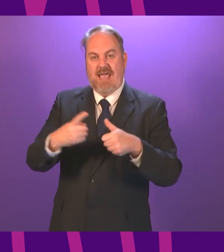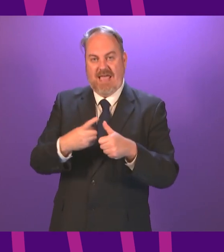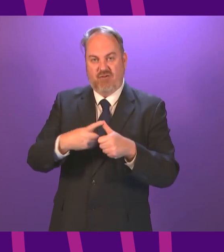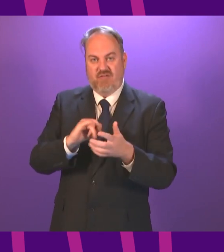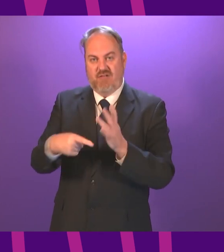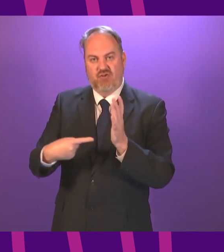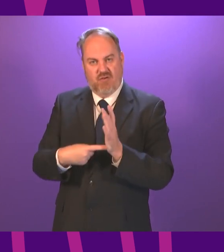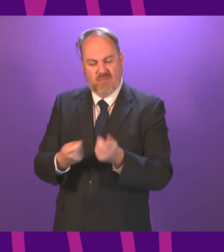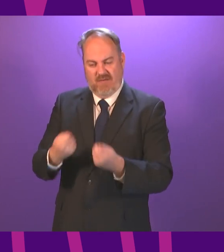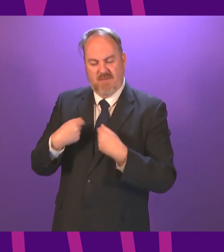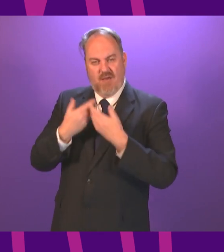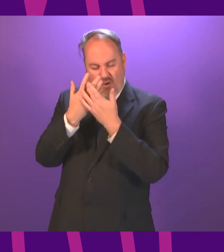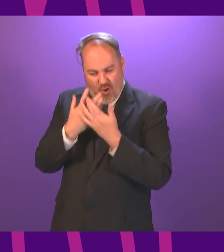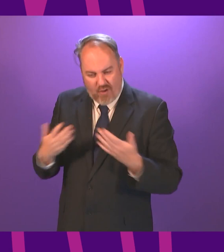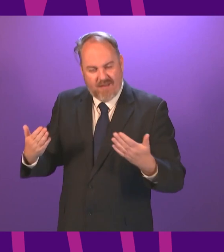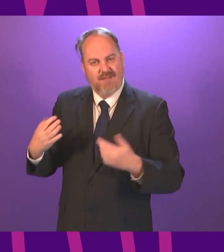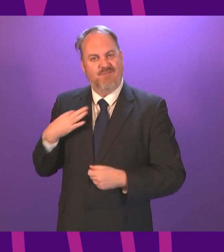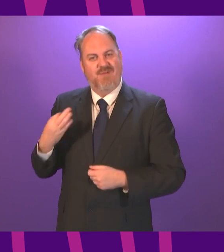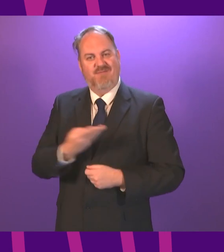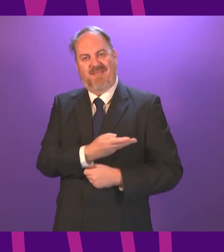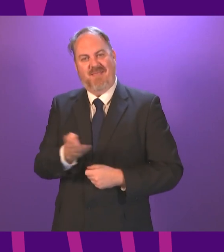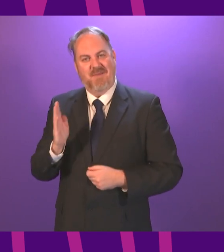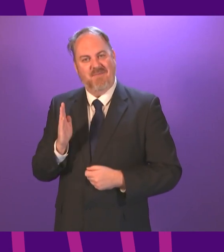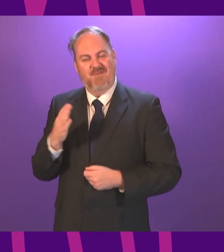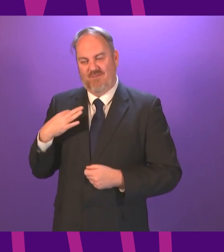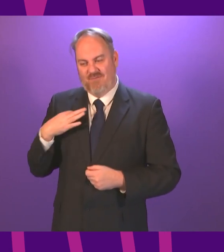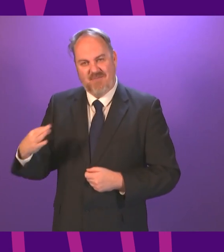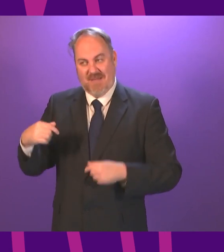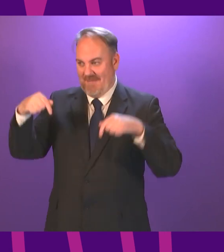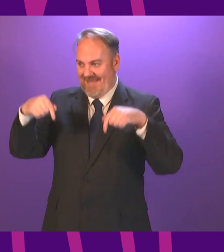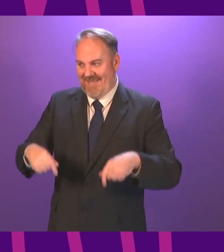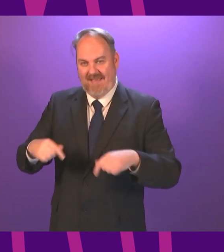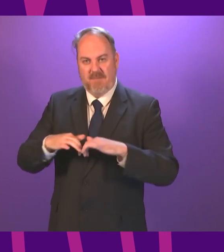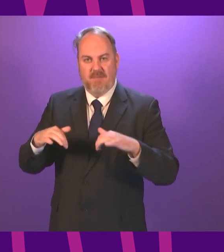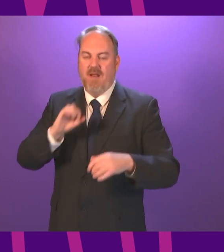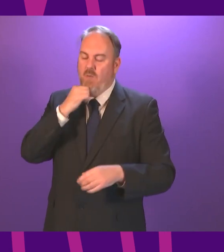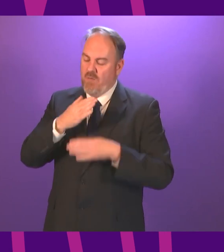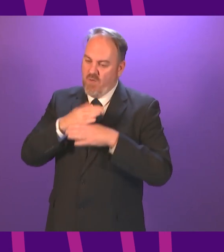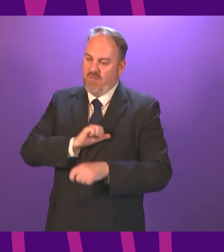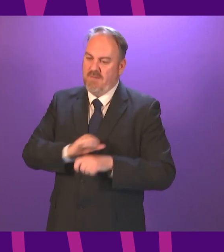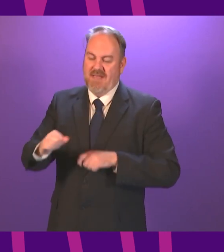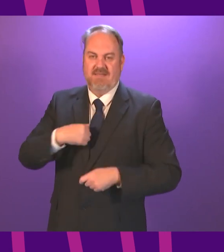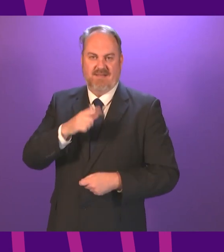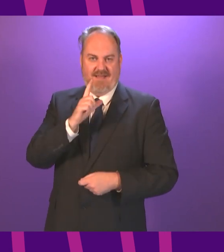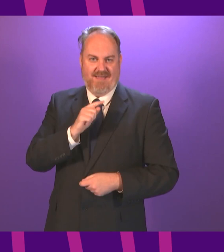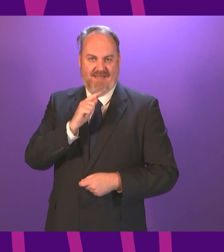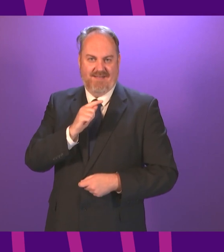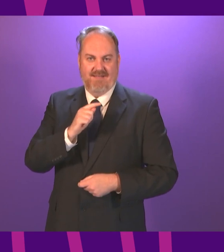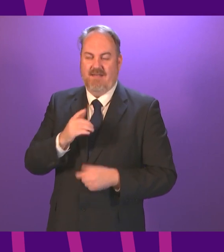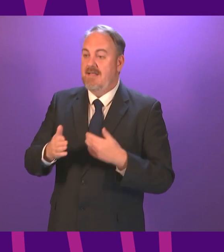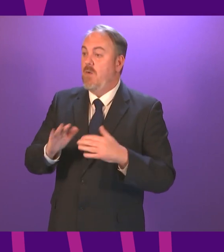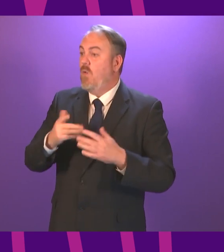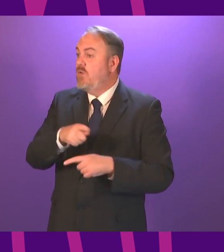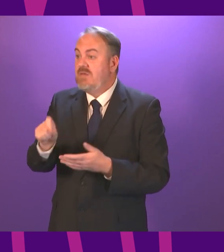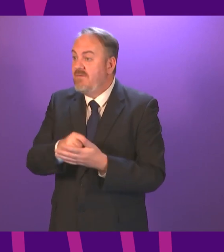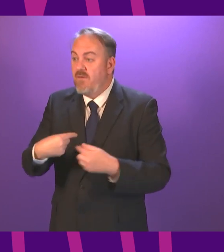with the honour and responsibility of representing them in Scotland's National Parliament I will do so to the best of my ability regardless or if they voted at